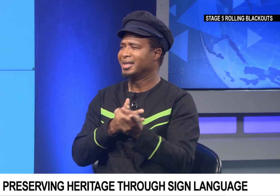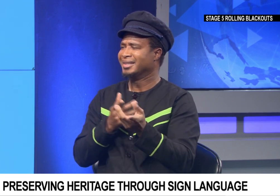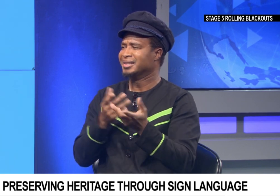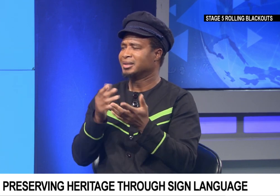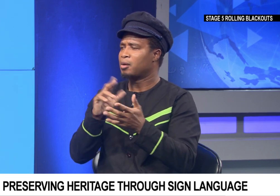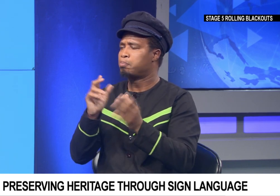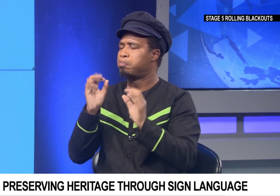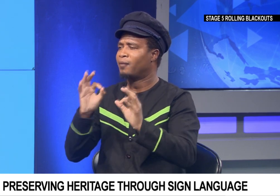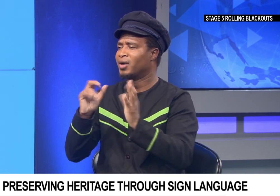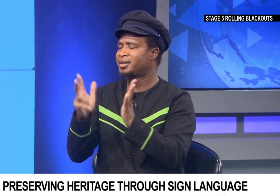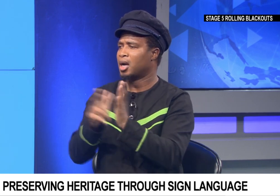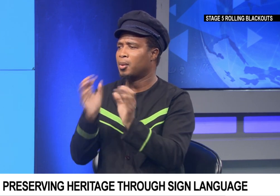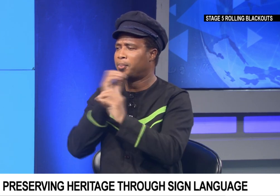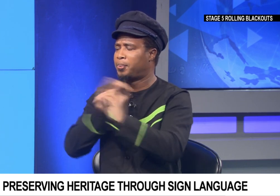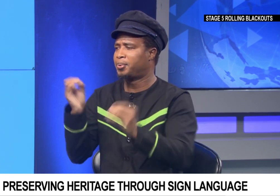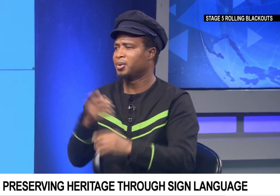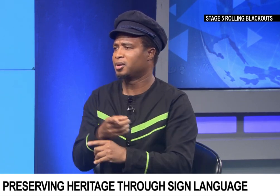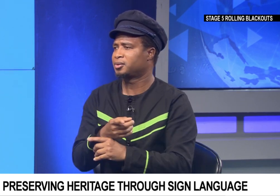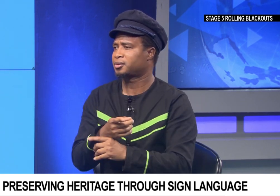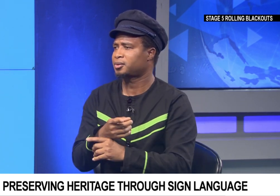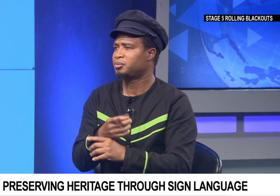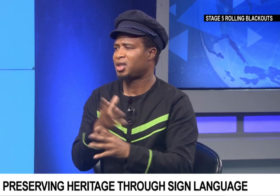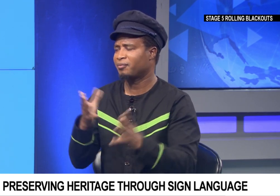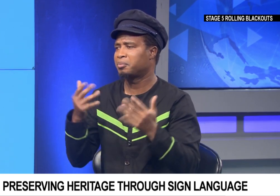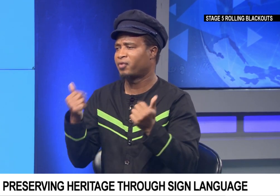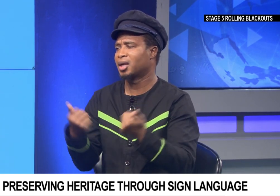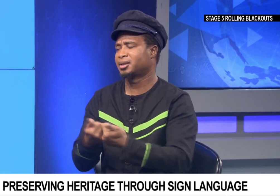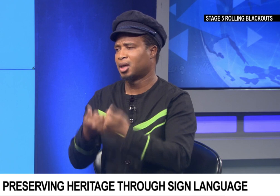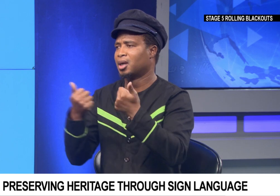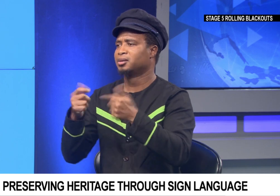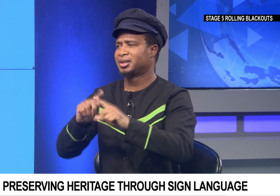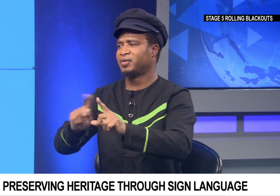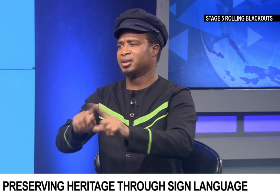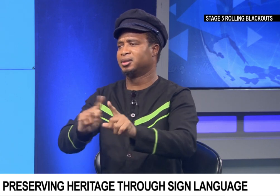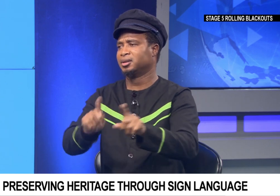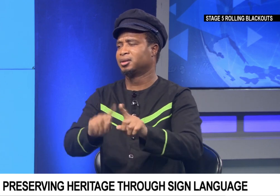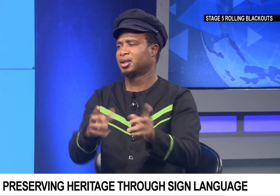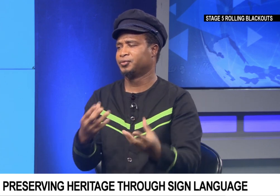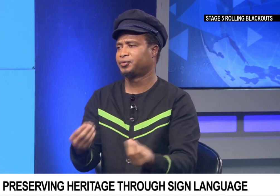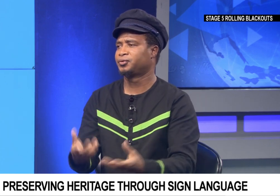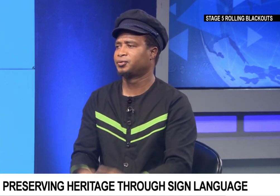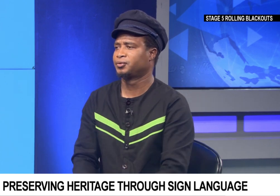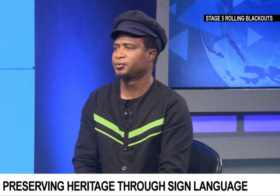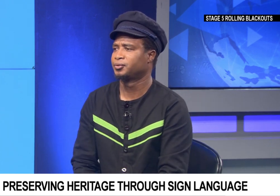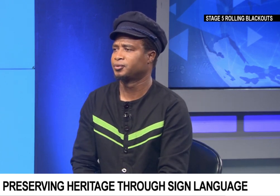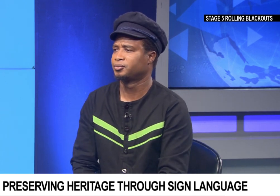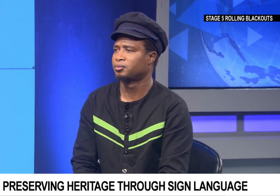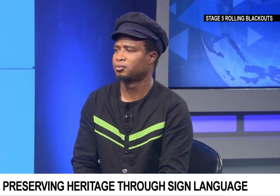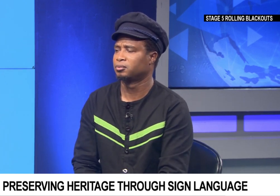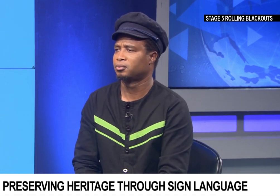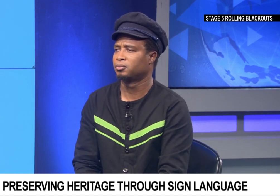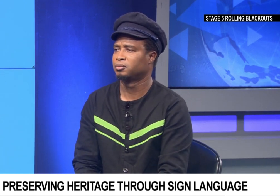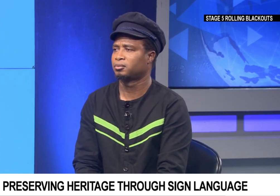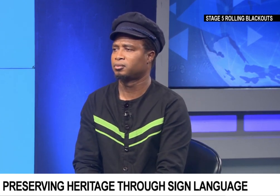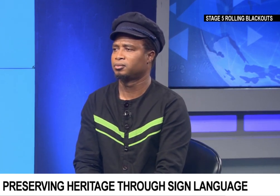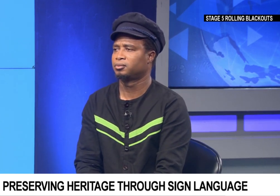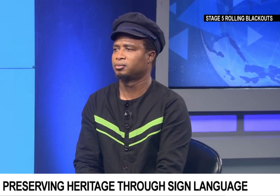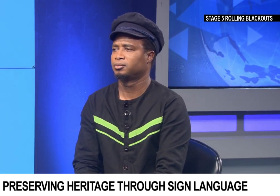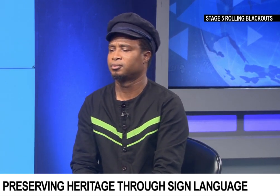very behind when it comes to education because, yes, it's not yet approved. It's been a challenge, but then there's various challenges that we experience